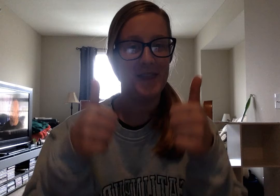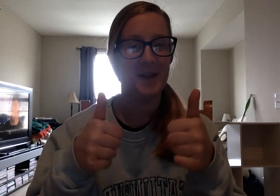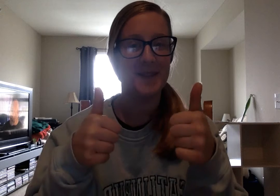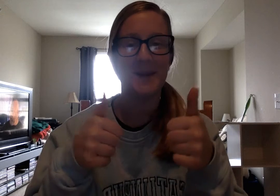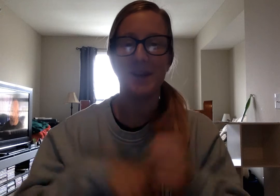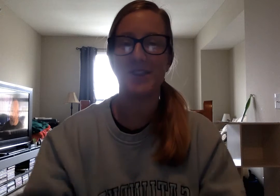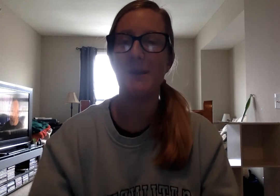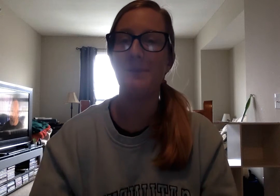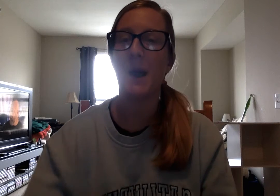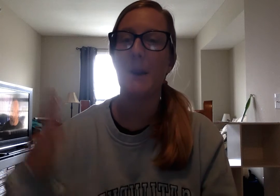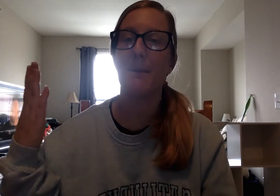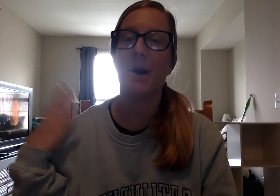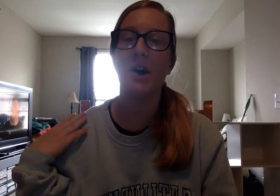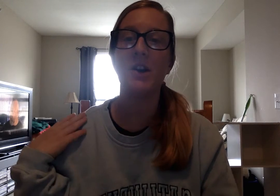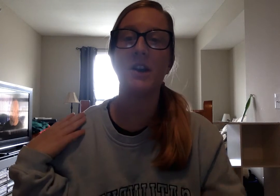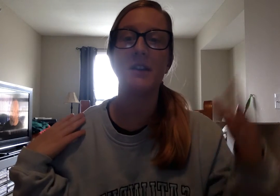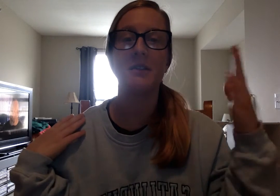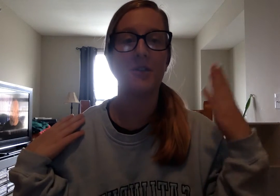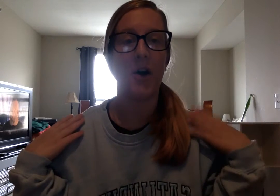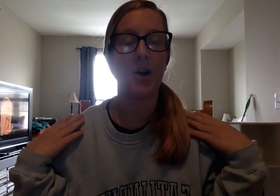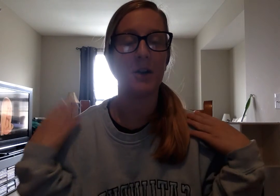Thumbs up. Good job. Park, farm.